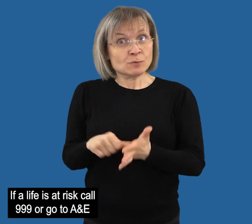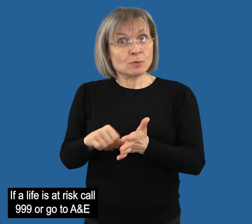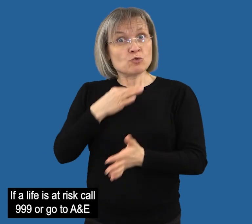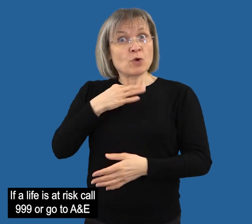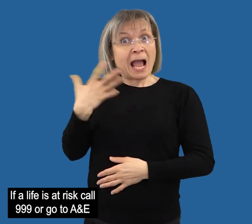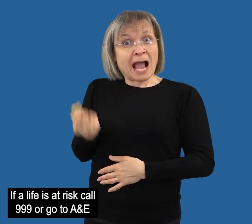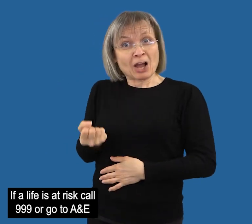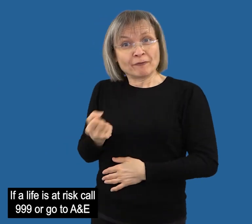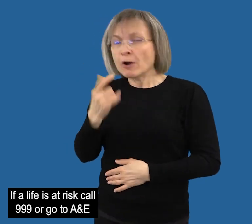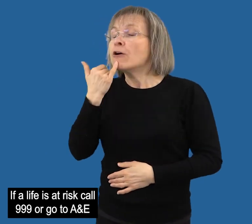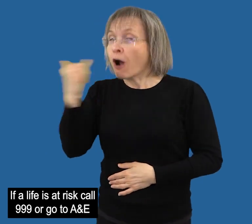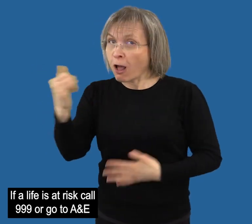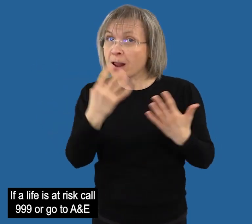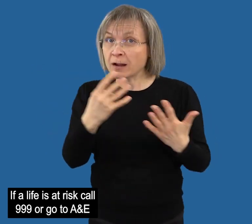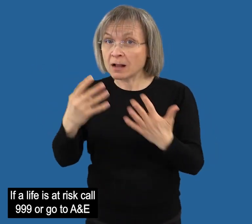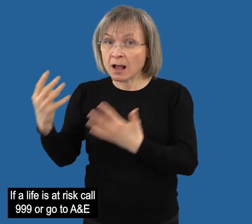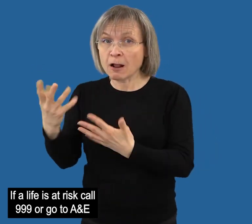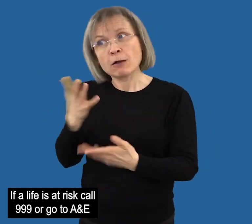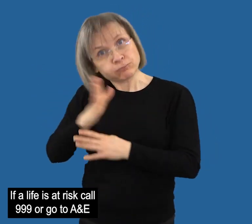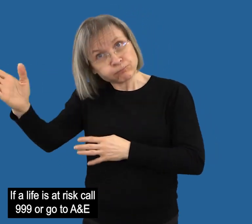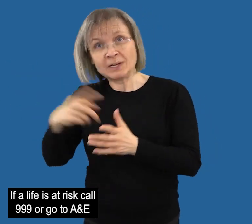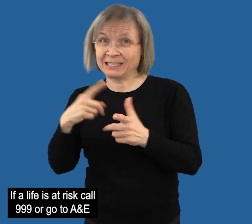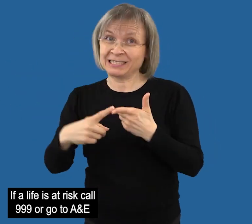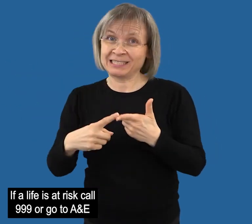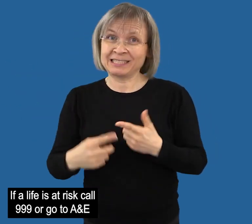If a life is at risk call 999 or go to AMD